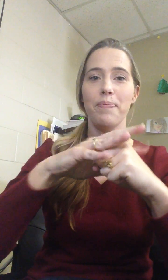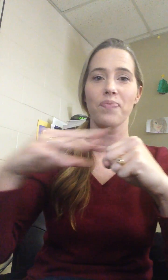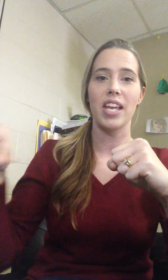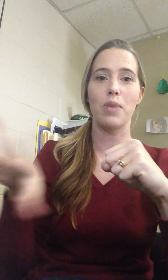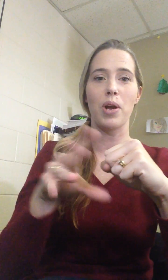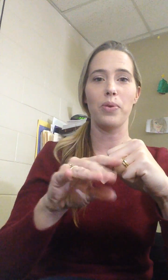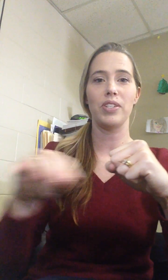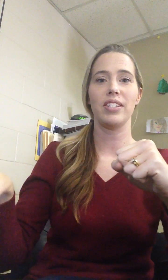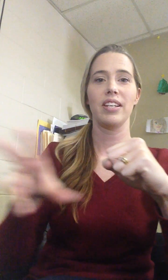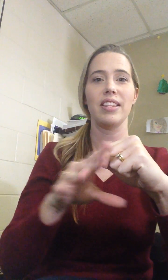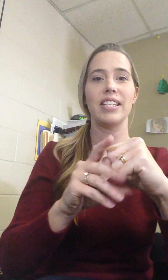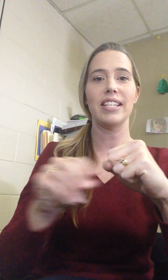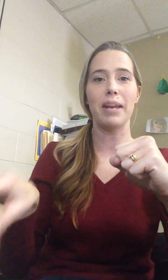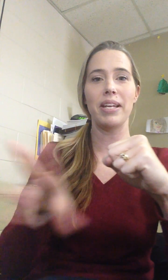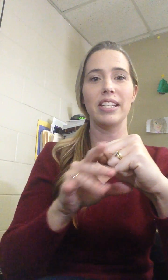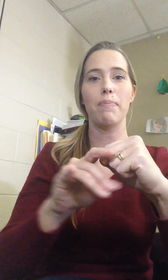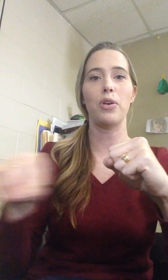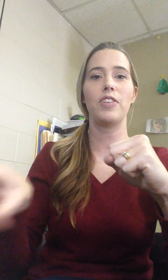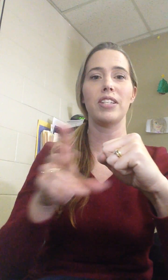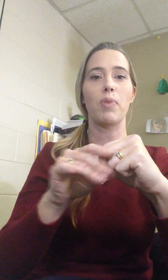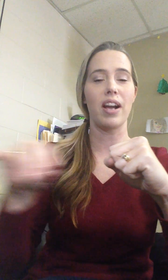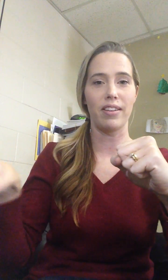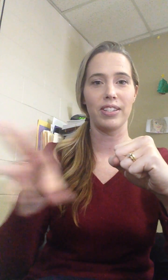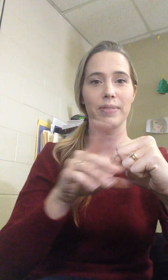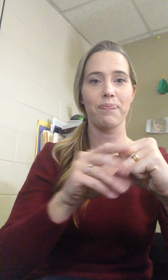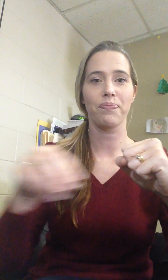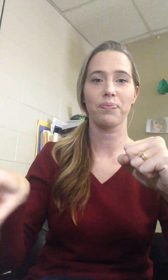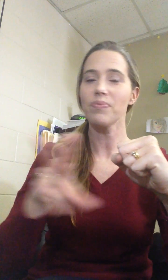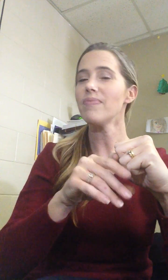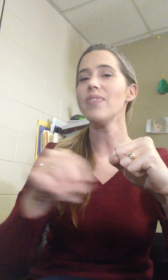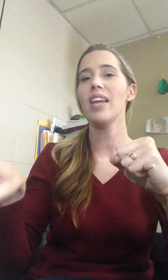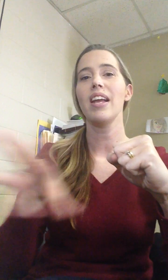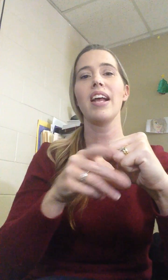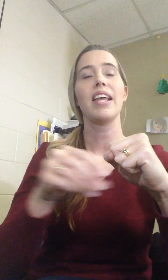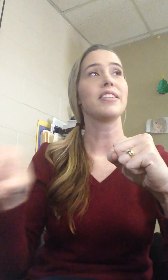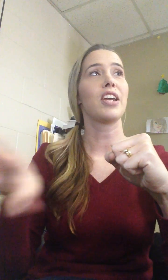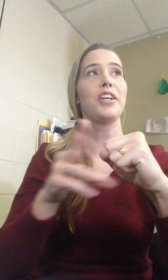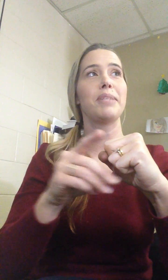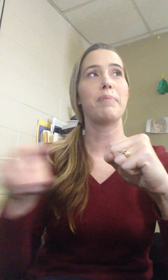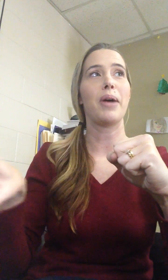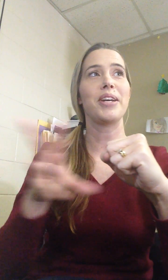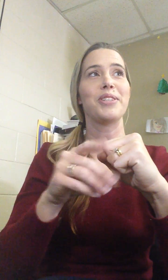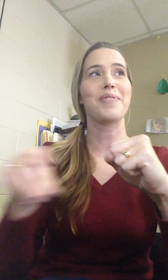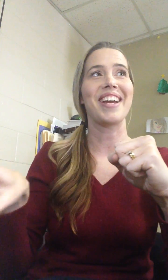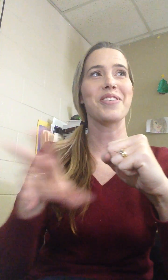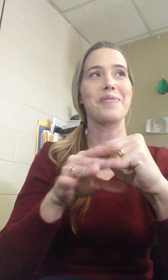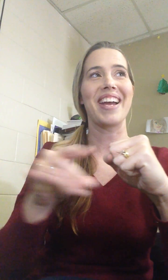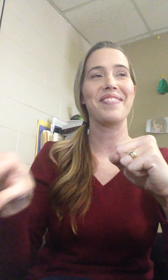it erodes these sediments get moved somewhere else this can also be by wind rain or waves